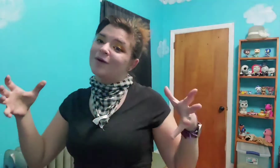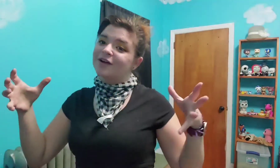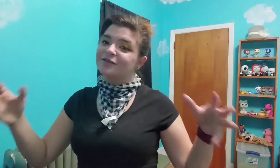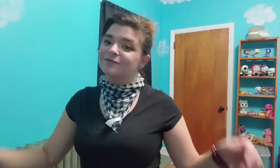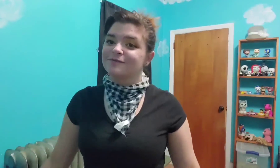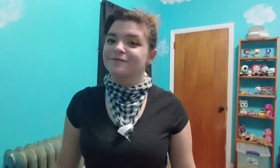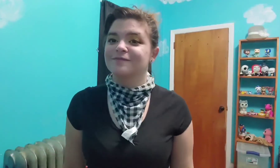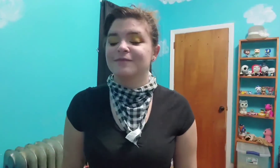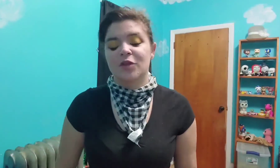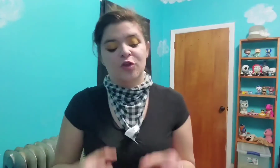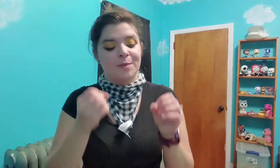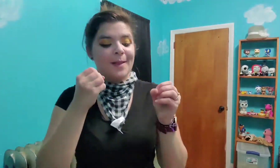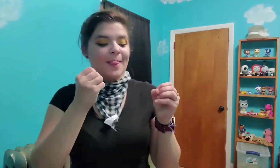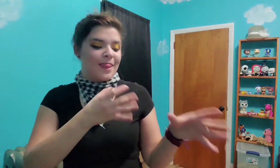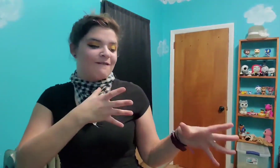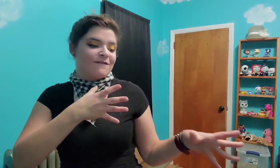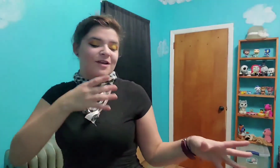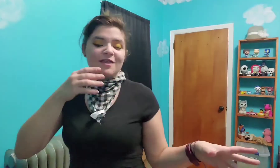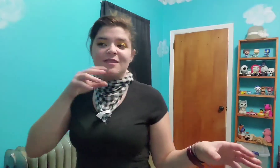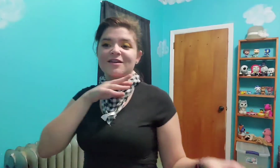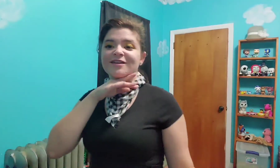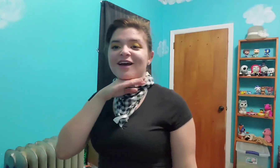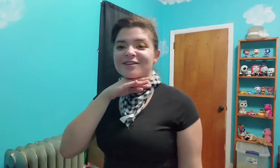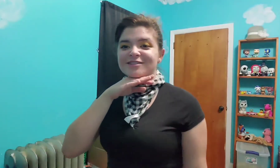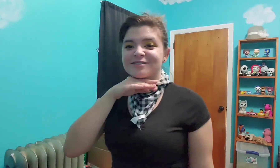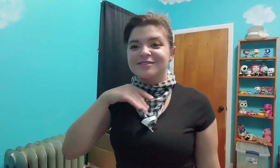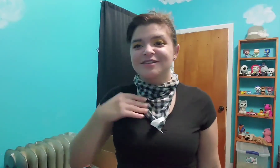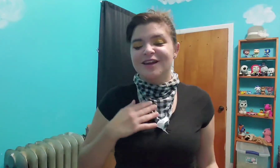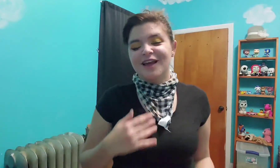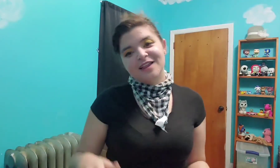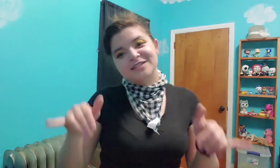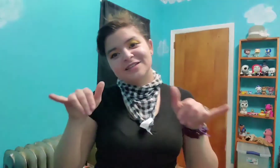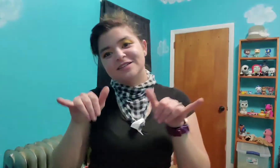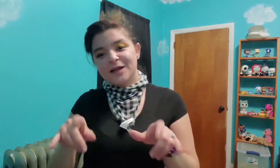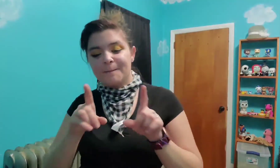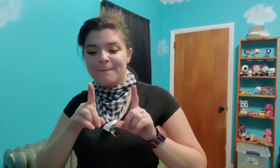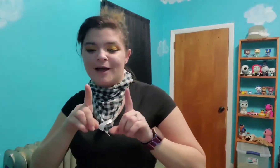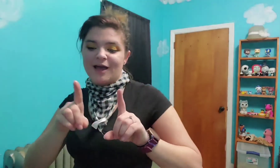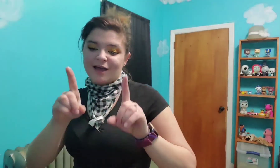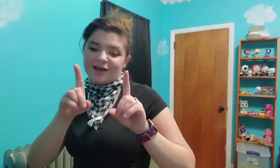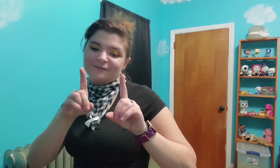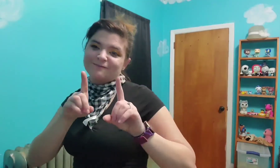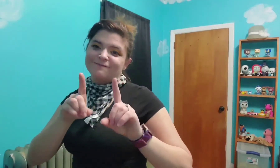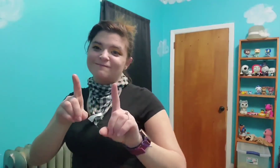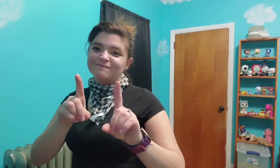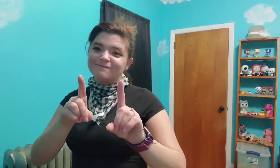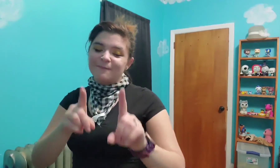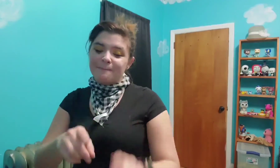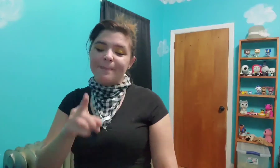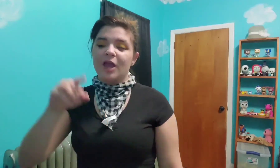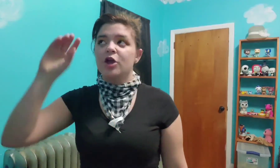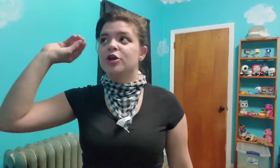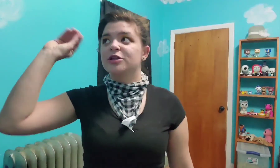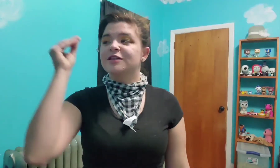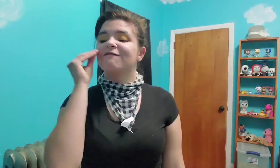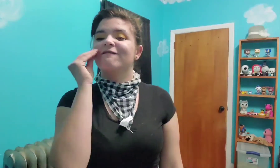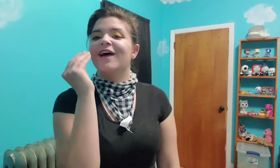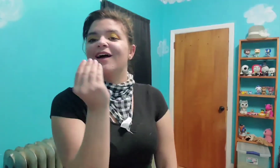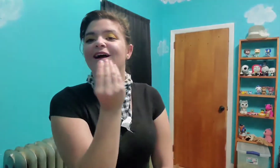much Or you'll be left in the dust Unless I stuck by ya You're the sunflower